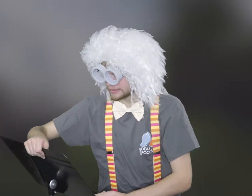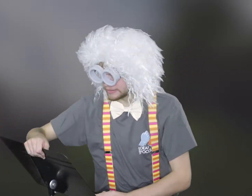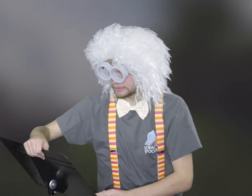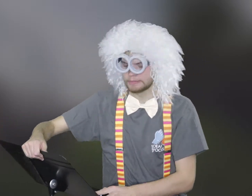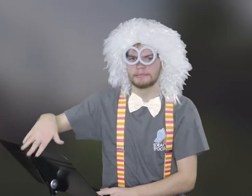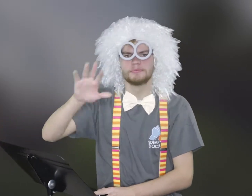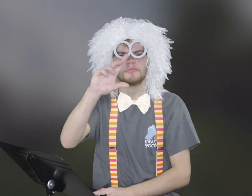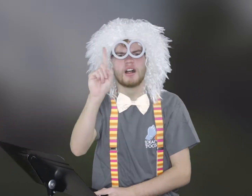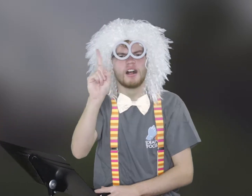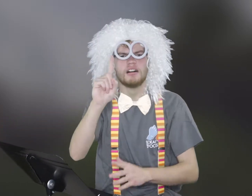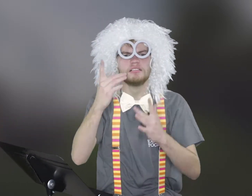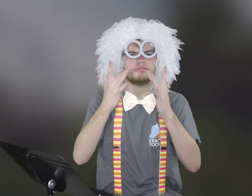or a performance.